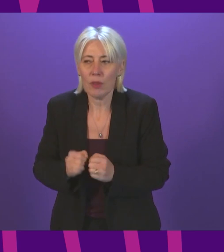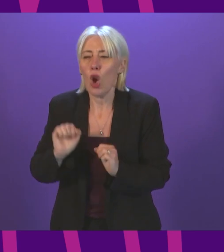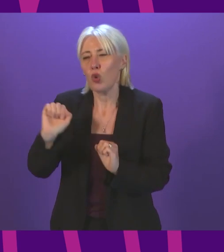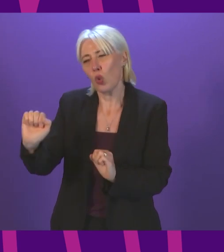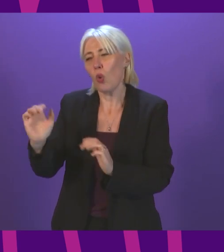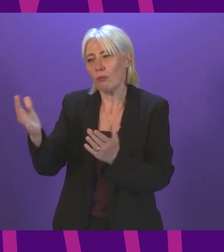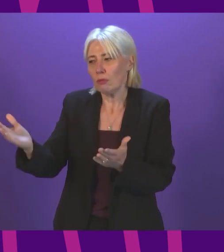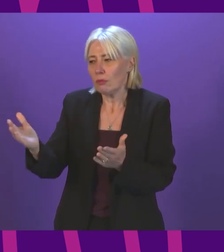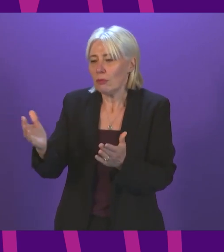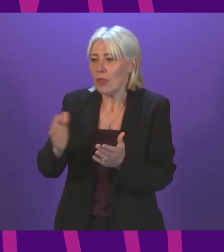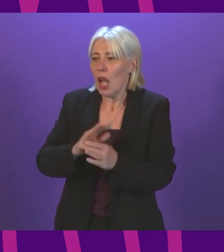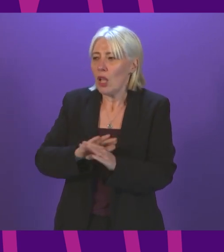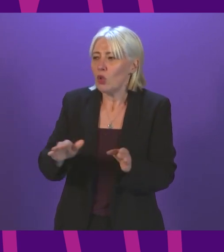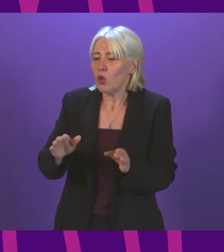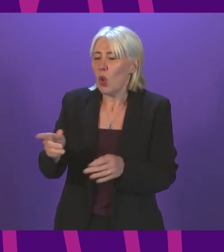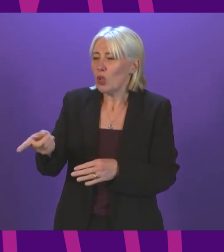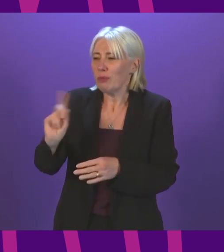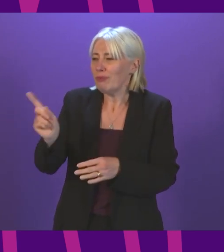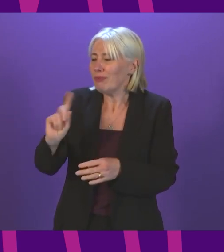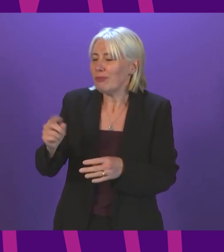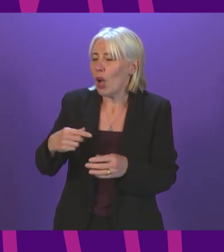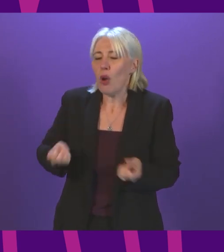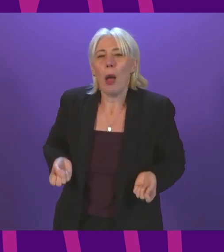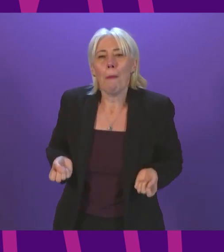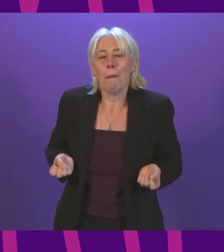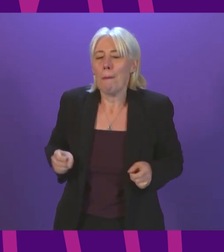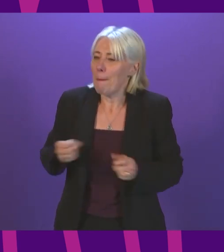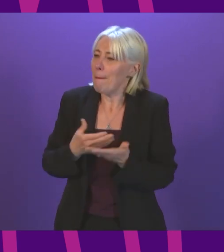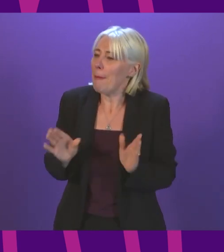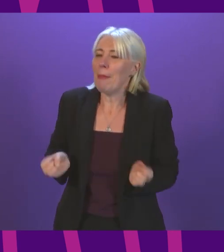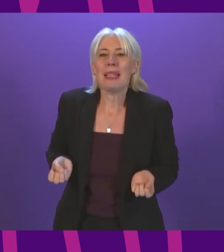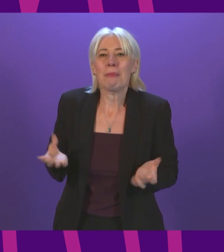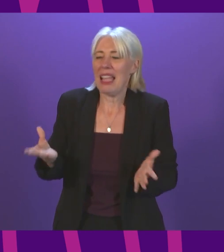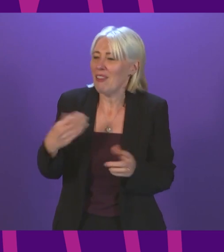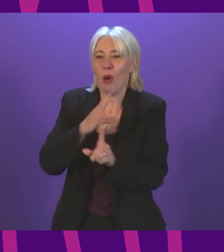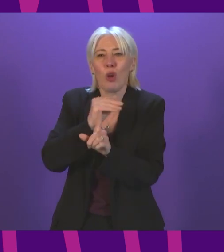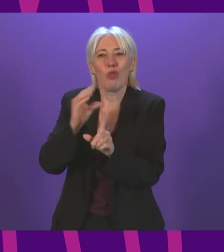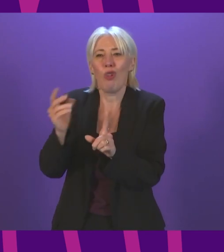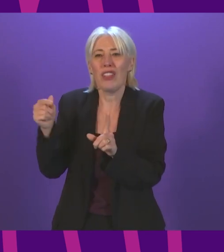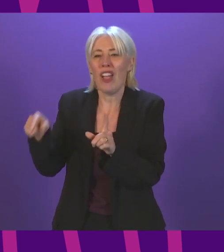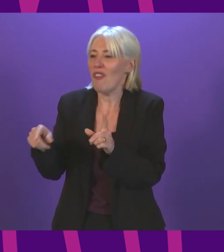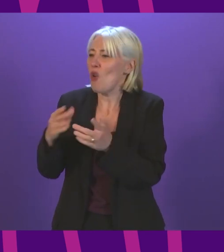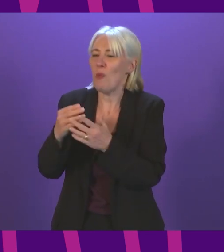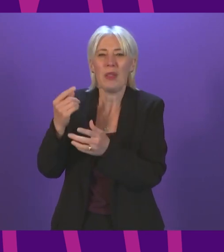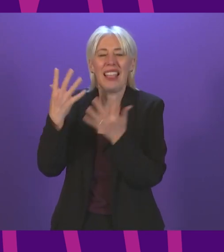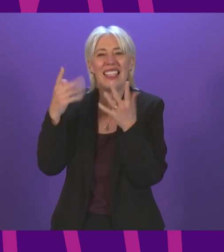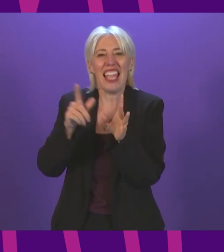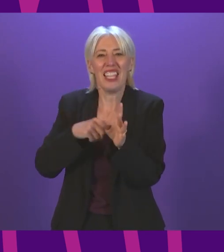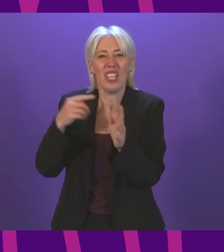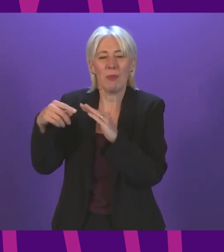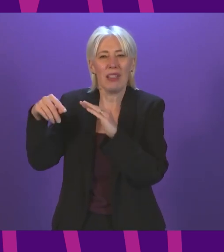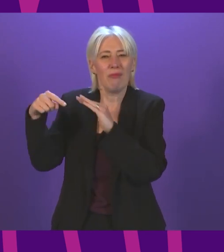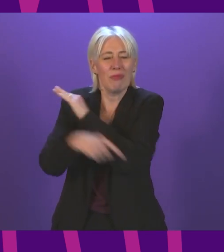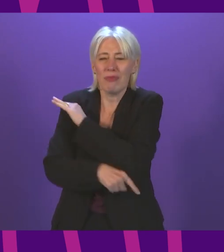I don't take any lectures on public spending from a Conservative Party that is responsible for a decade of austerity in Scotland that has hit the poorest in our